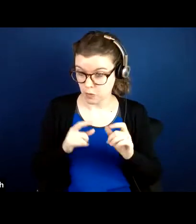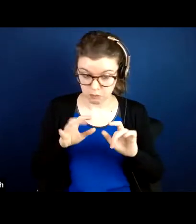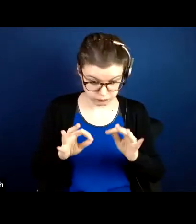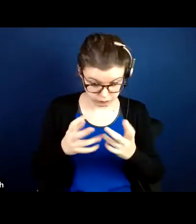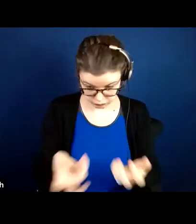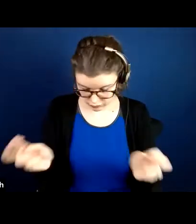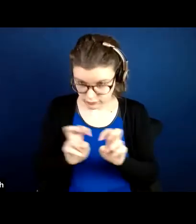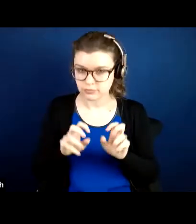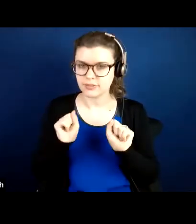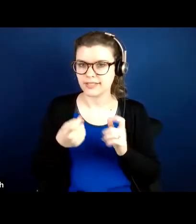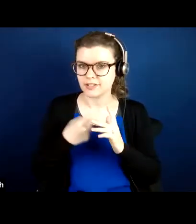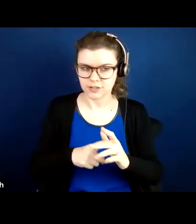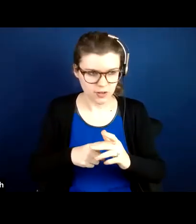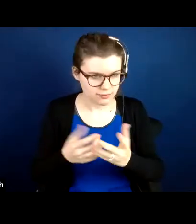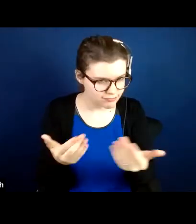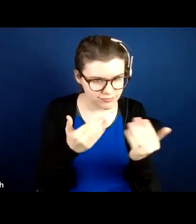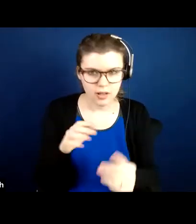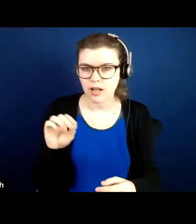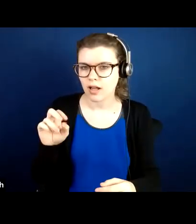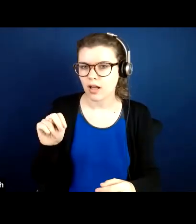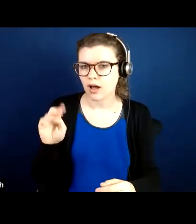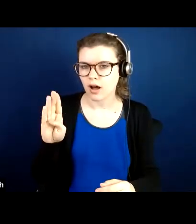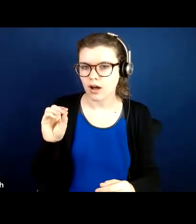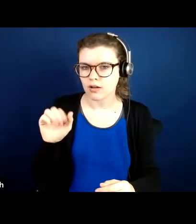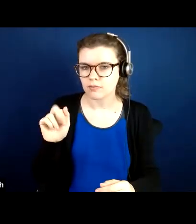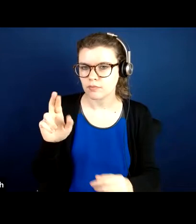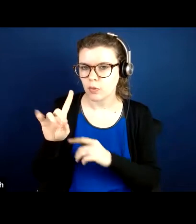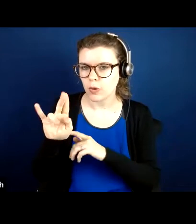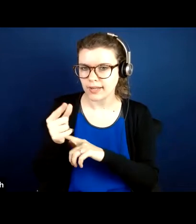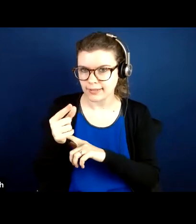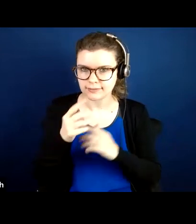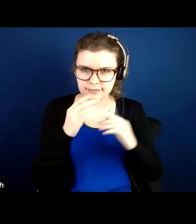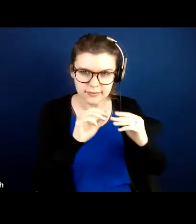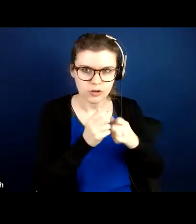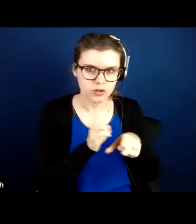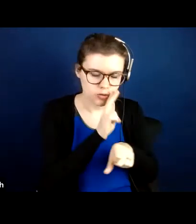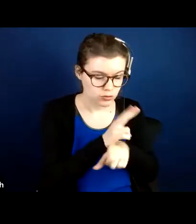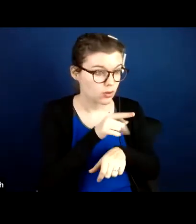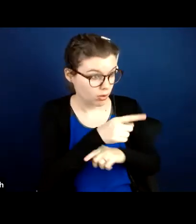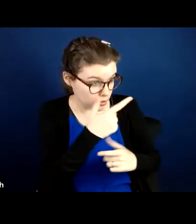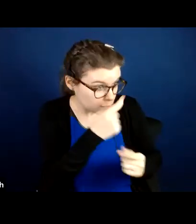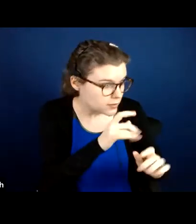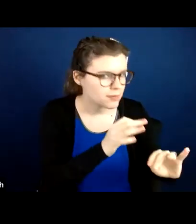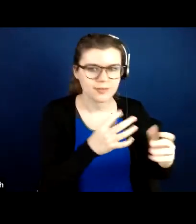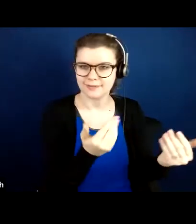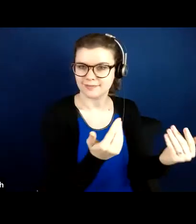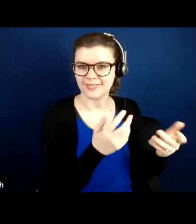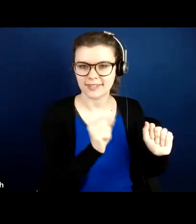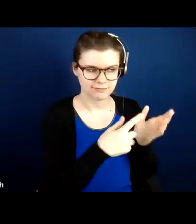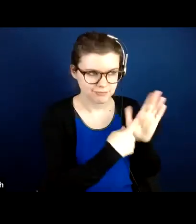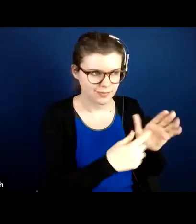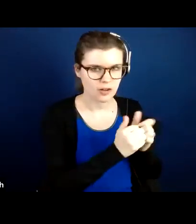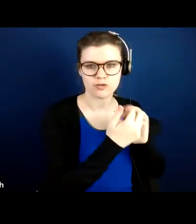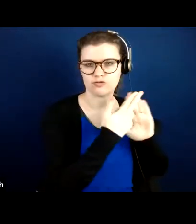start onboarding. So you want to follow up with any consumers who are interested and begin registering them for the workshop.